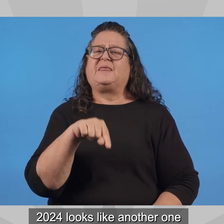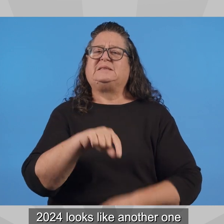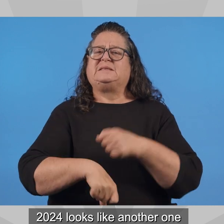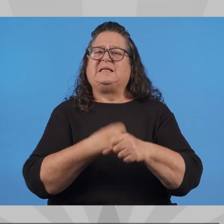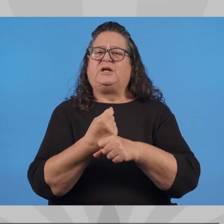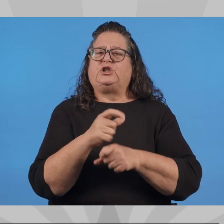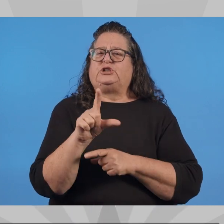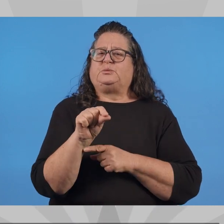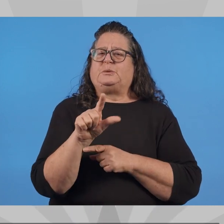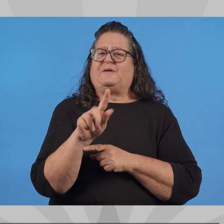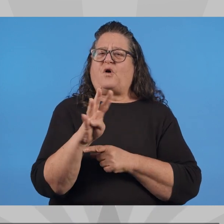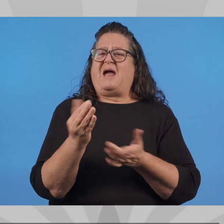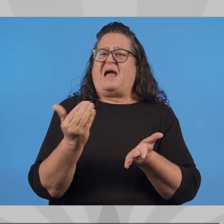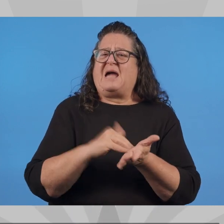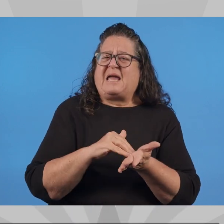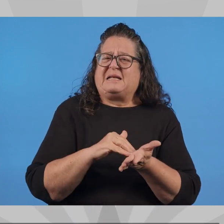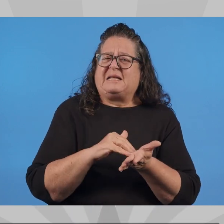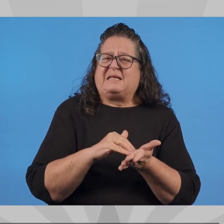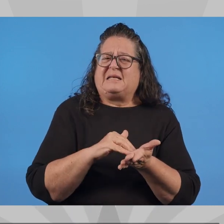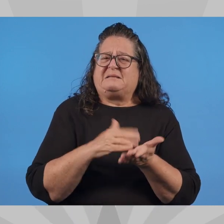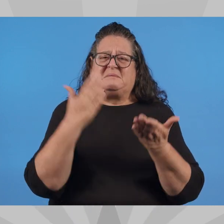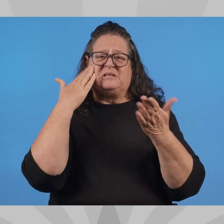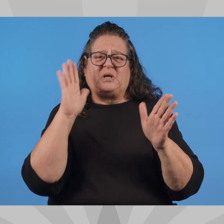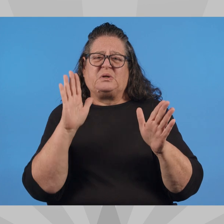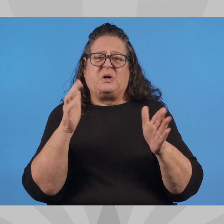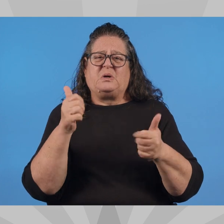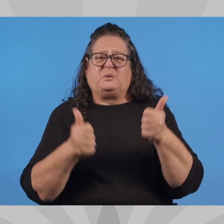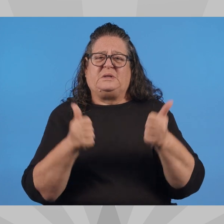Arizona and America picks a direction to move in.